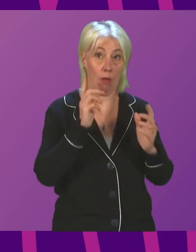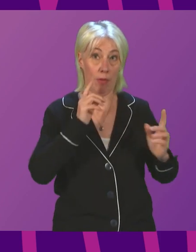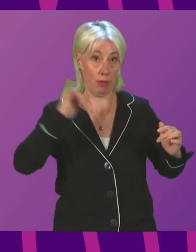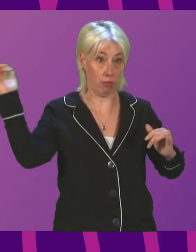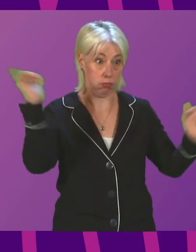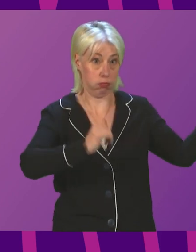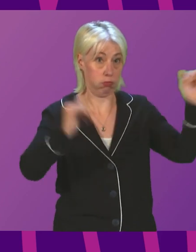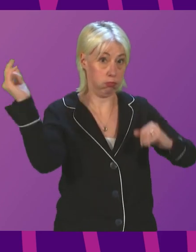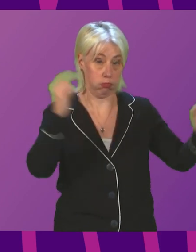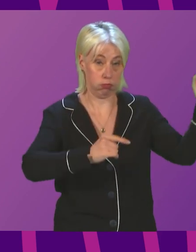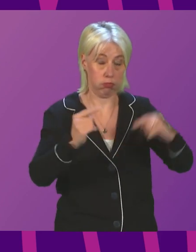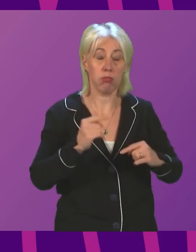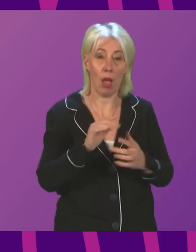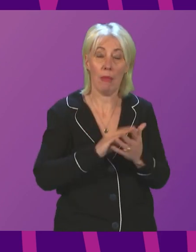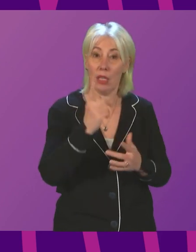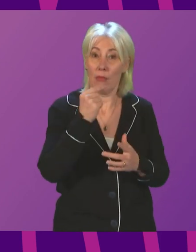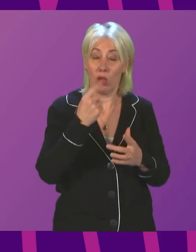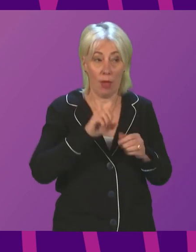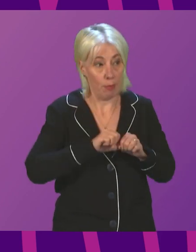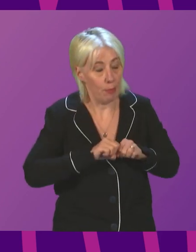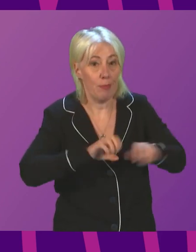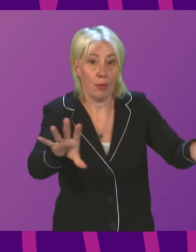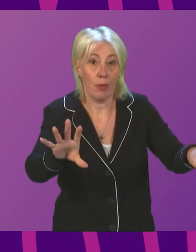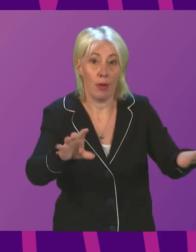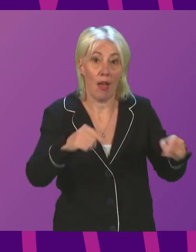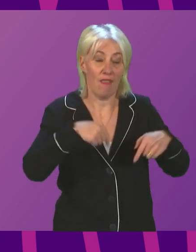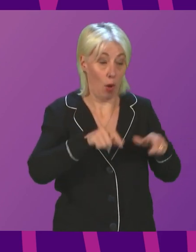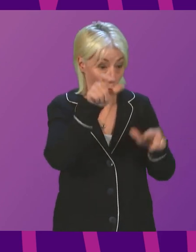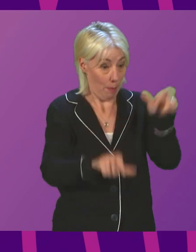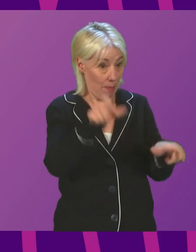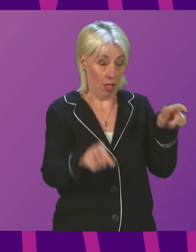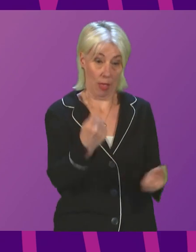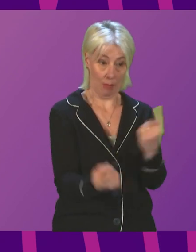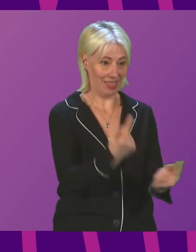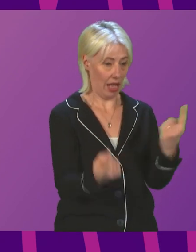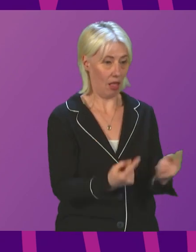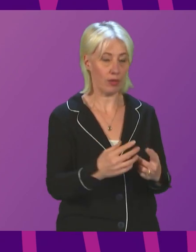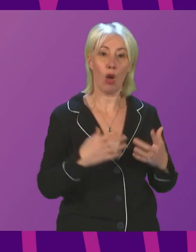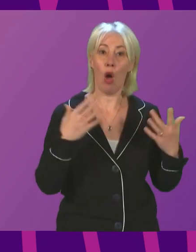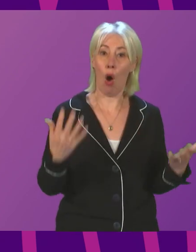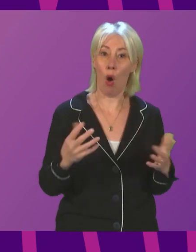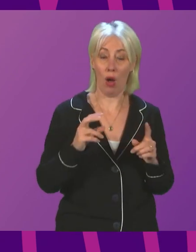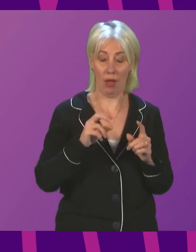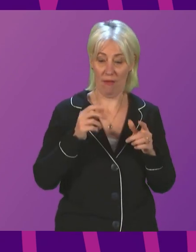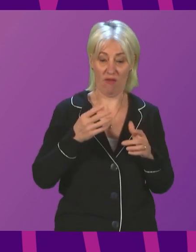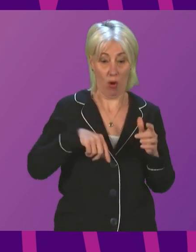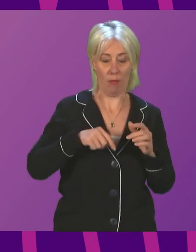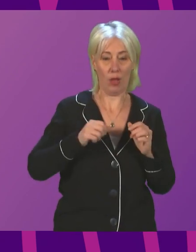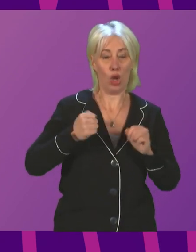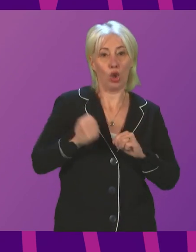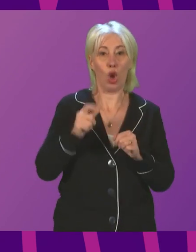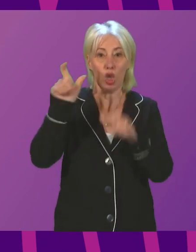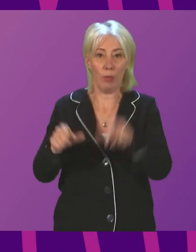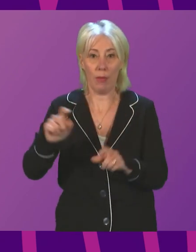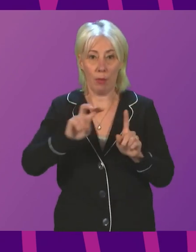poses risk of spread of COVID-19 both within delegates and to or from the local population of Scotland